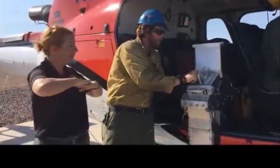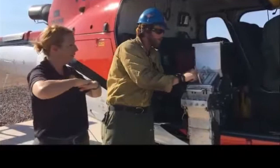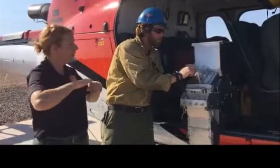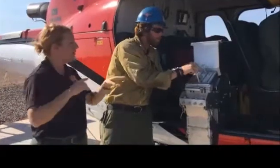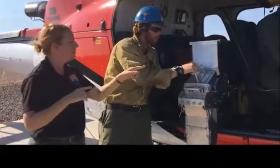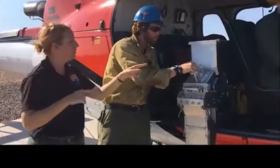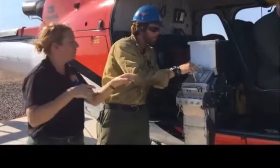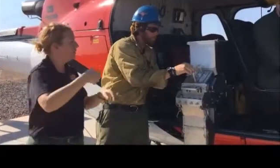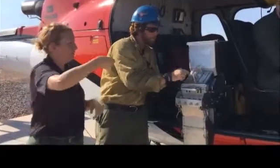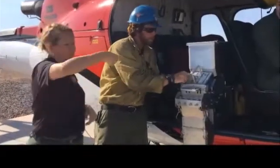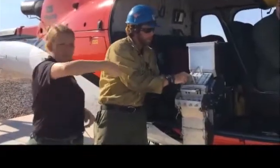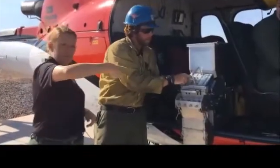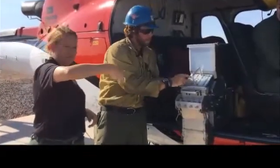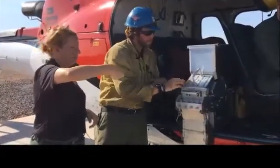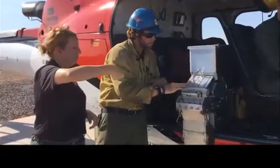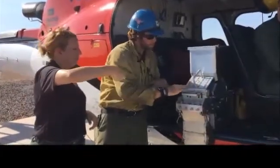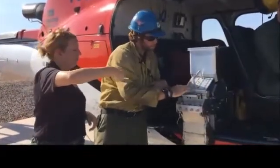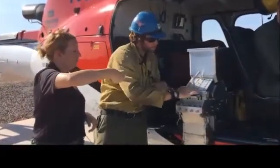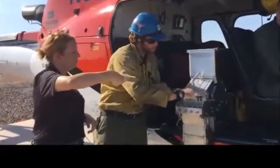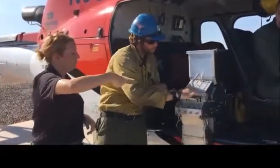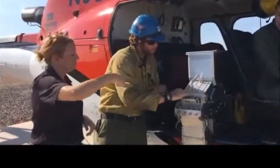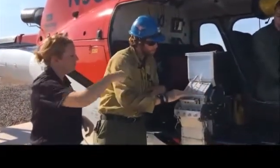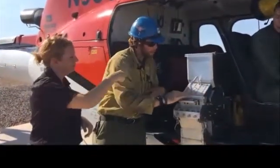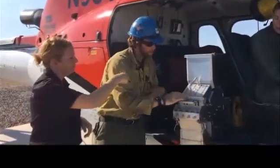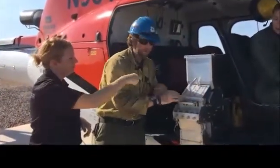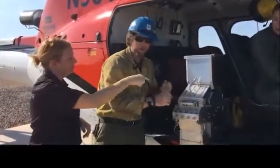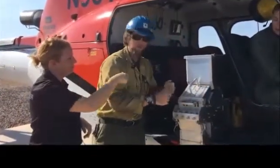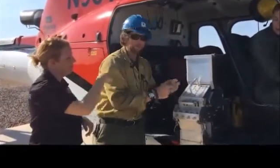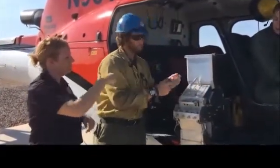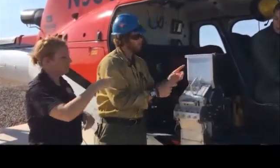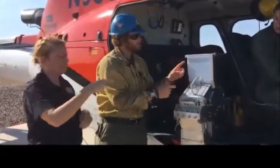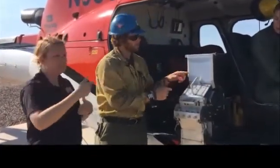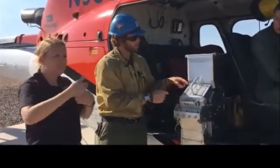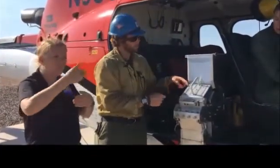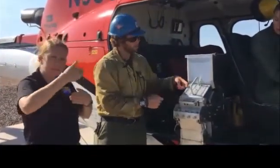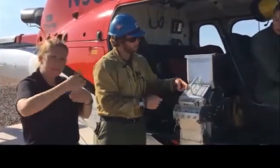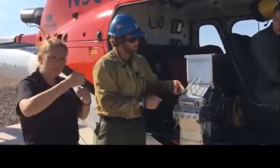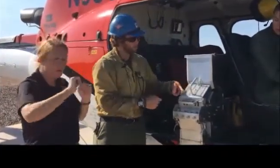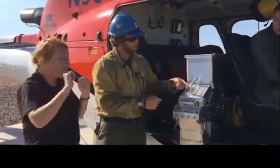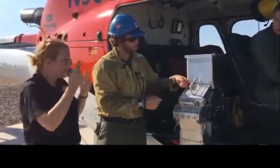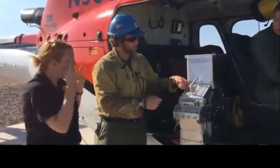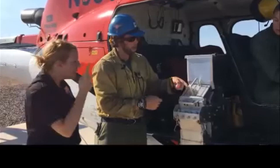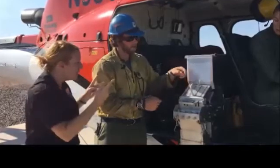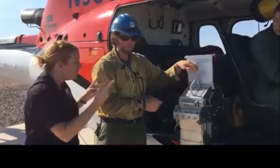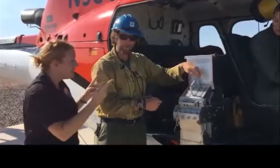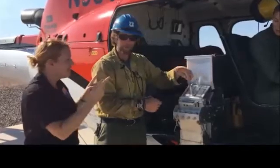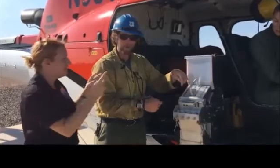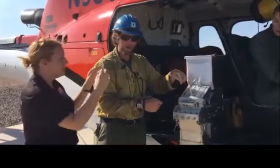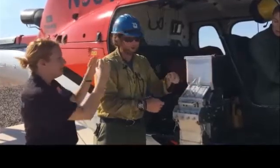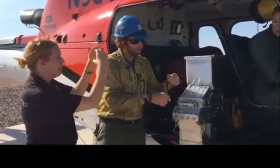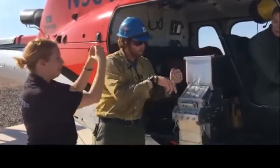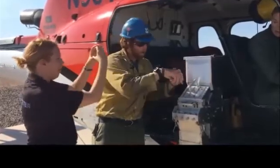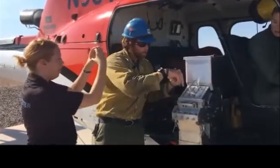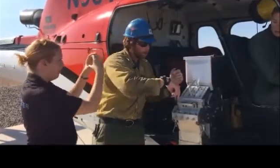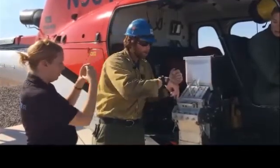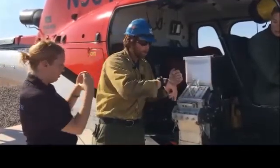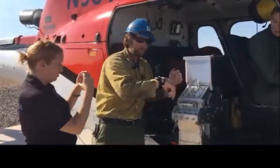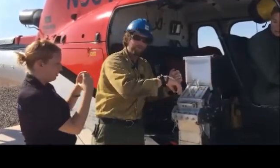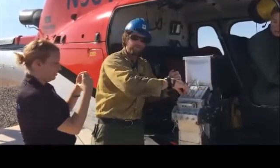handle here, and then this is our plexiglass window, which allows us to see spheres inside that are preloaded, ready to go into